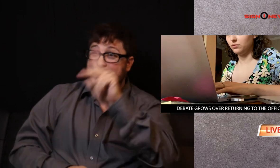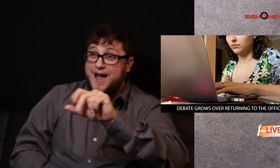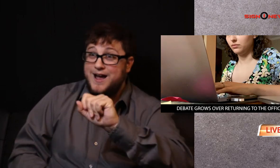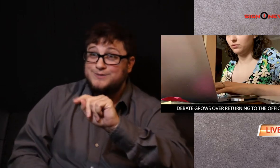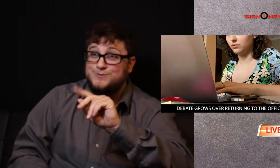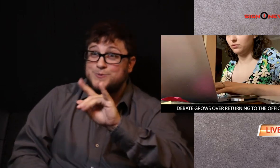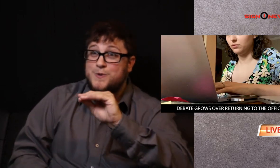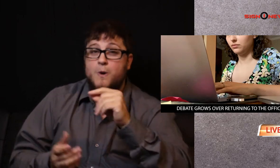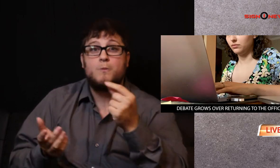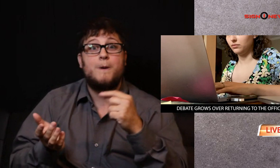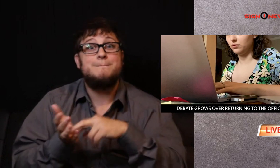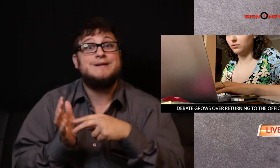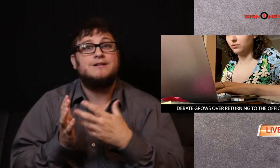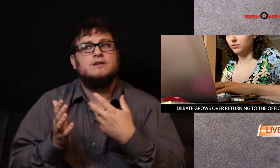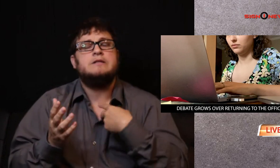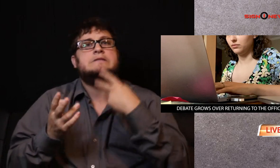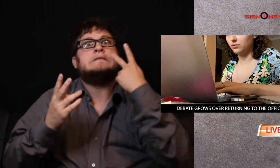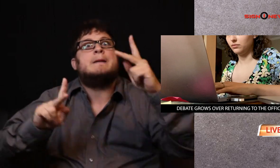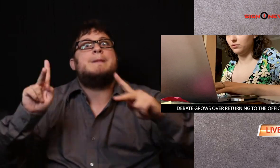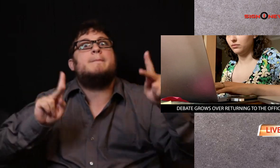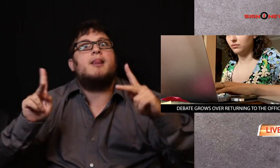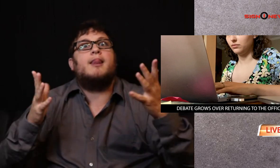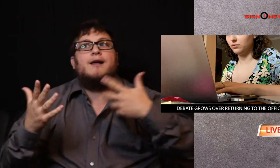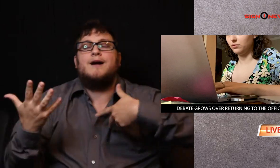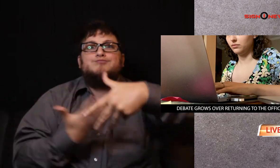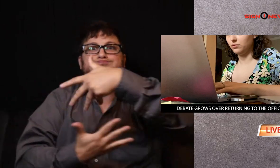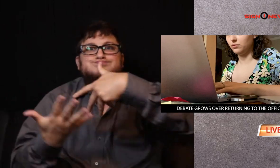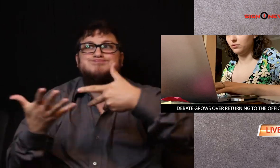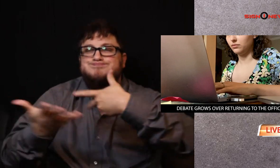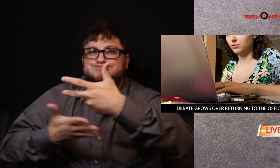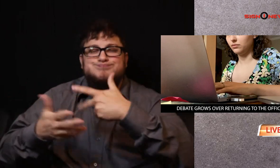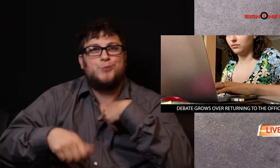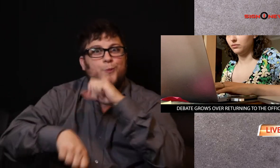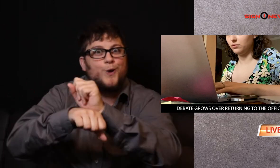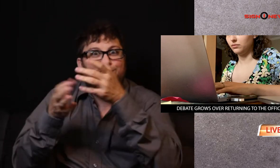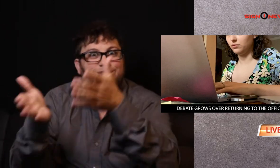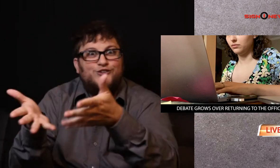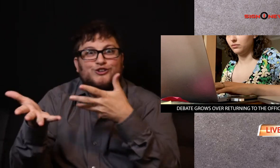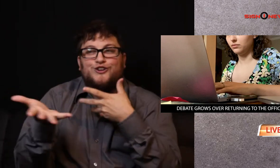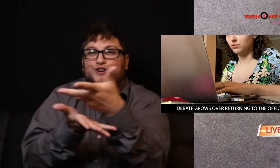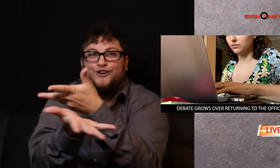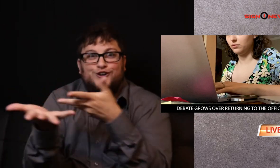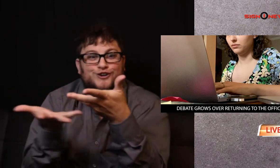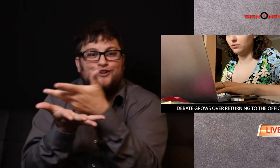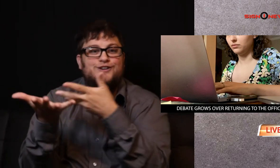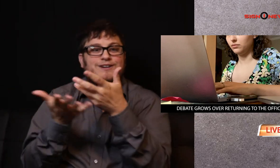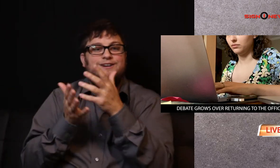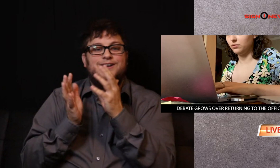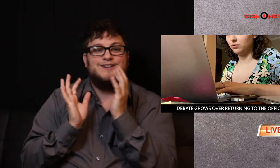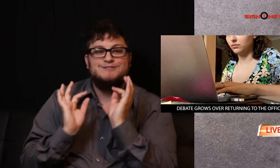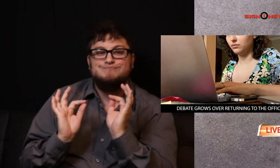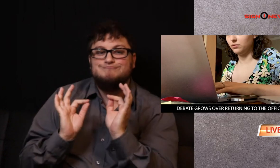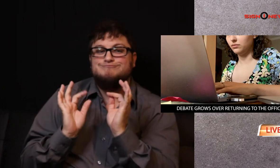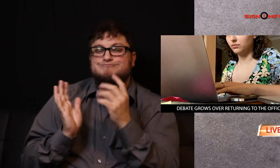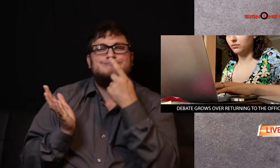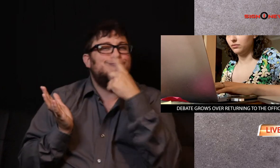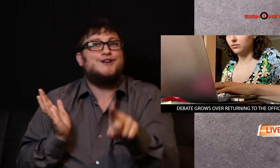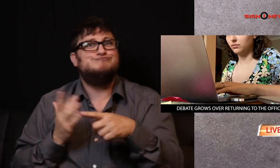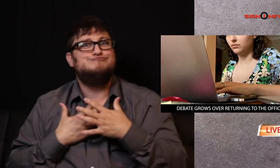But at the same time, if I go back to the studio, I get to hang out with my coworkers and I don't mind